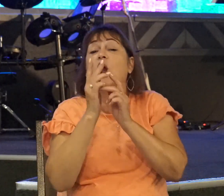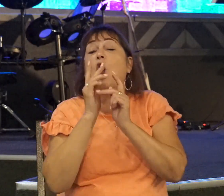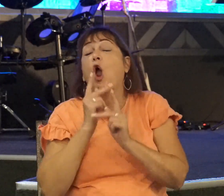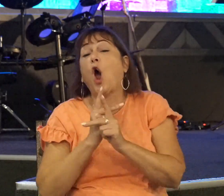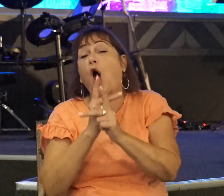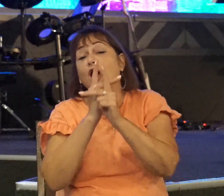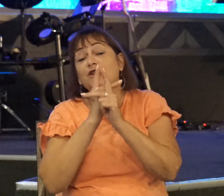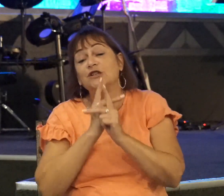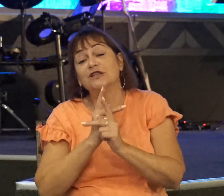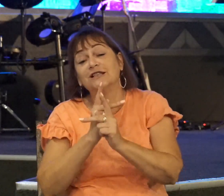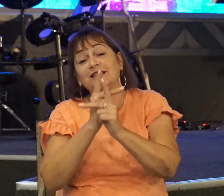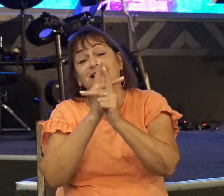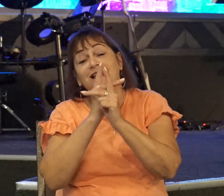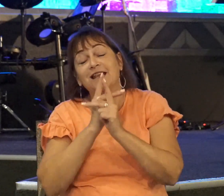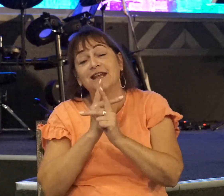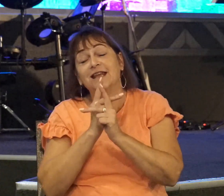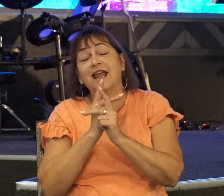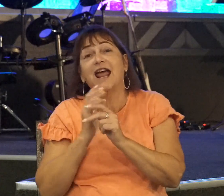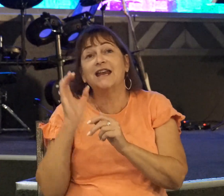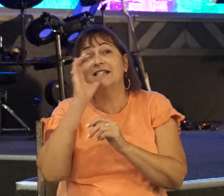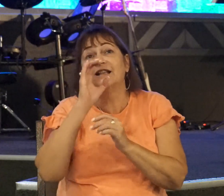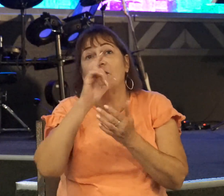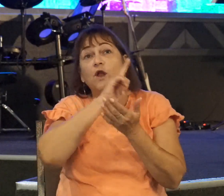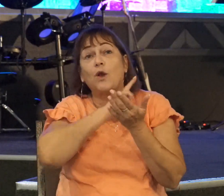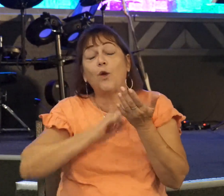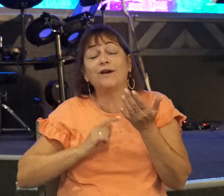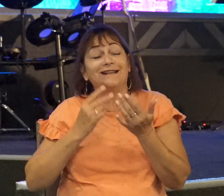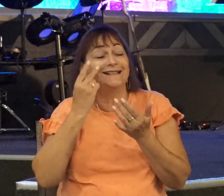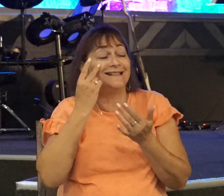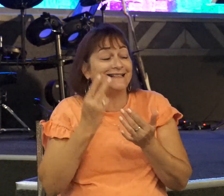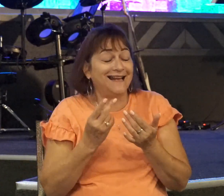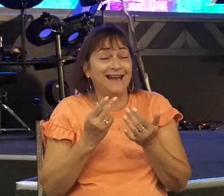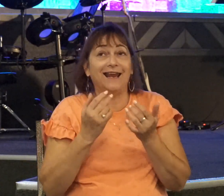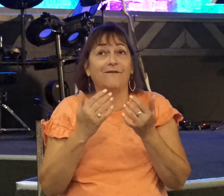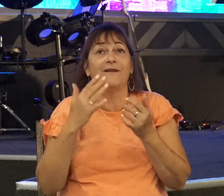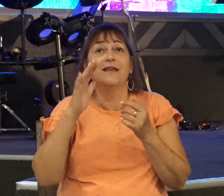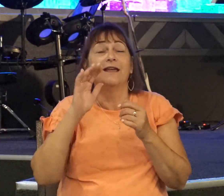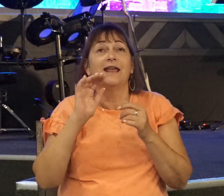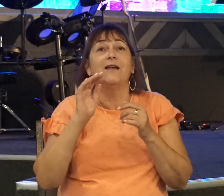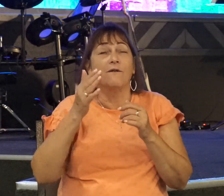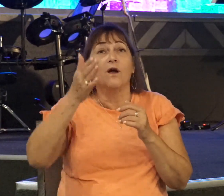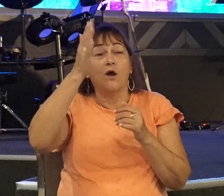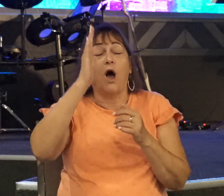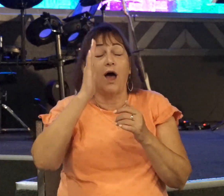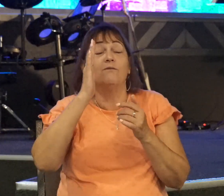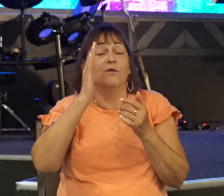And he really sought the Lord to see if his hand was upon this thing that he was going to do.